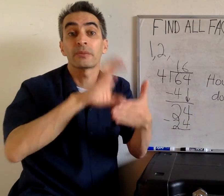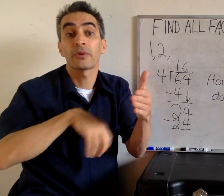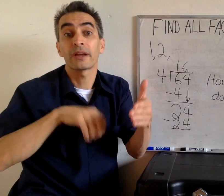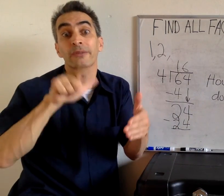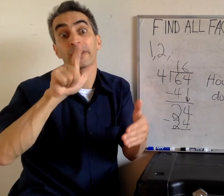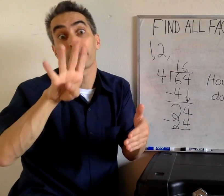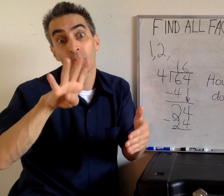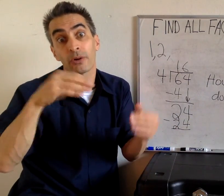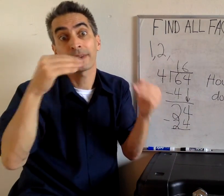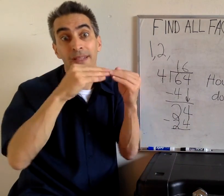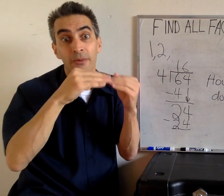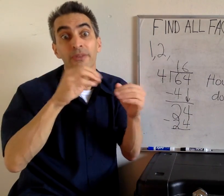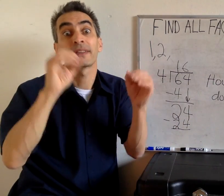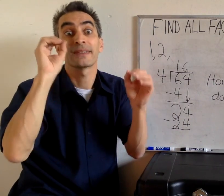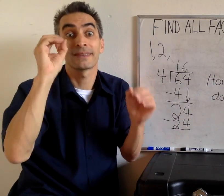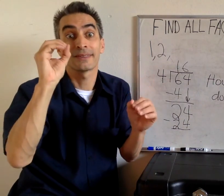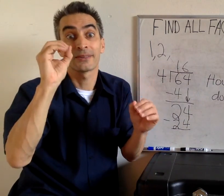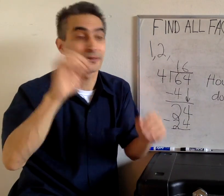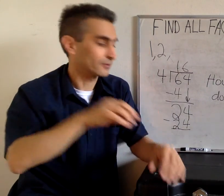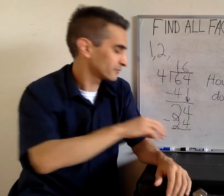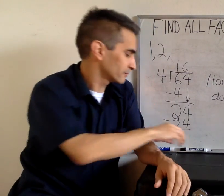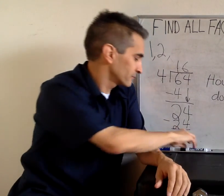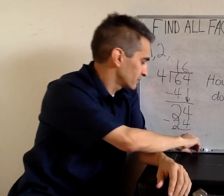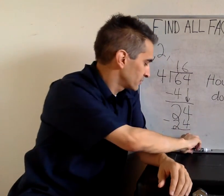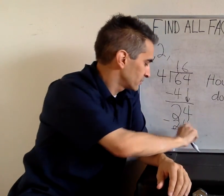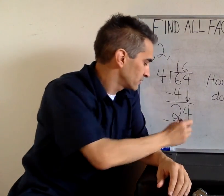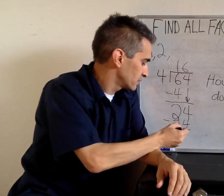24 minus 24. That's going to equal 0.